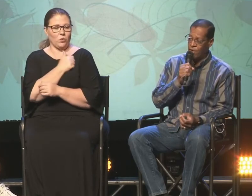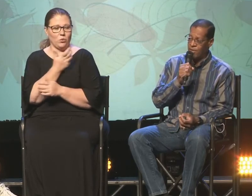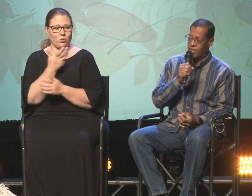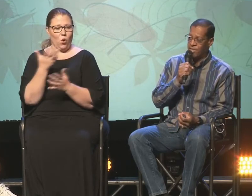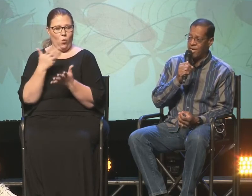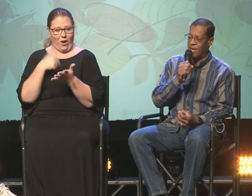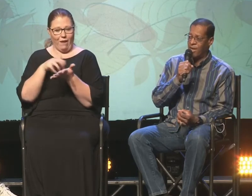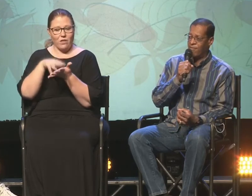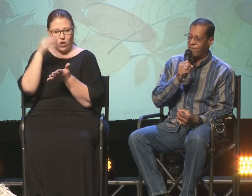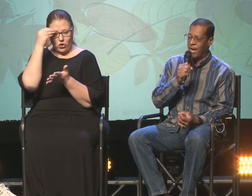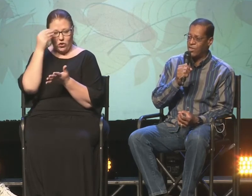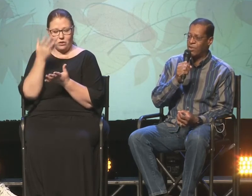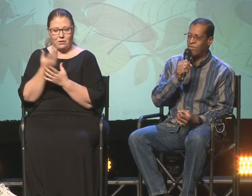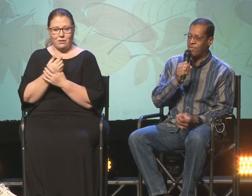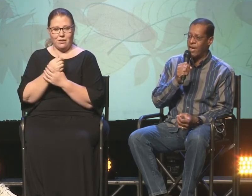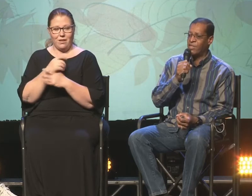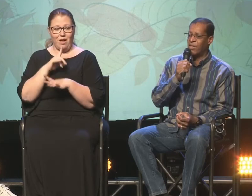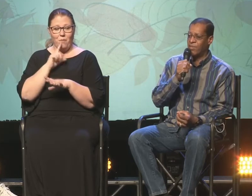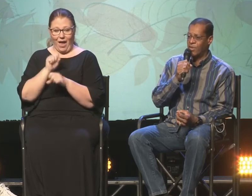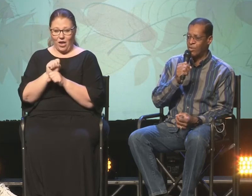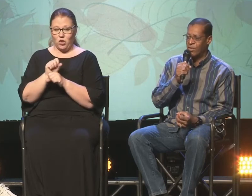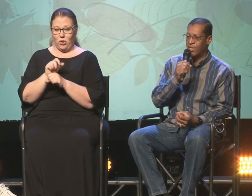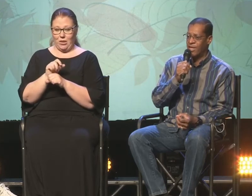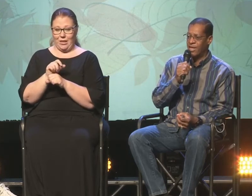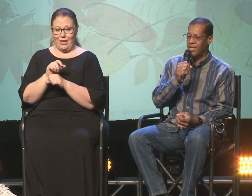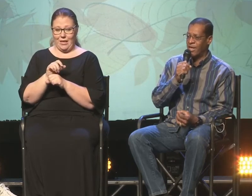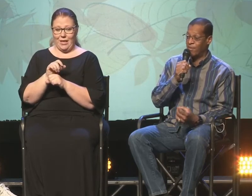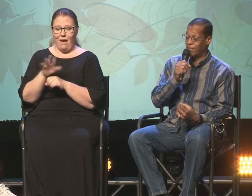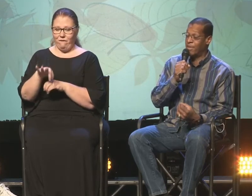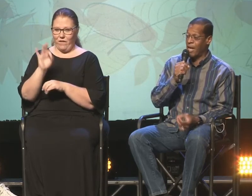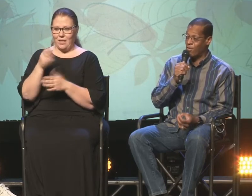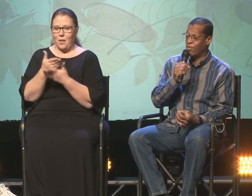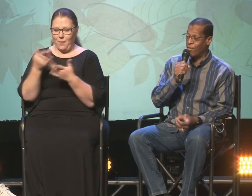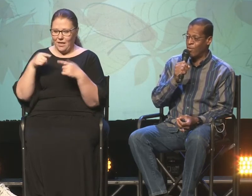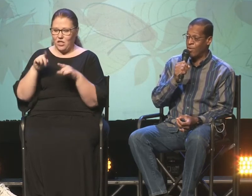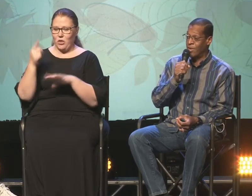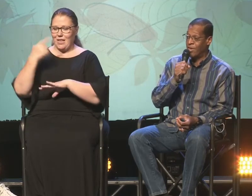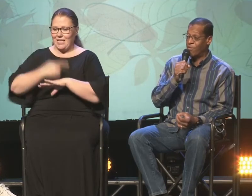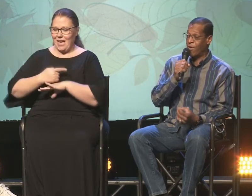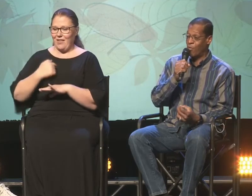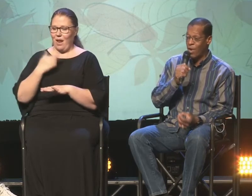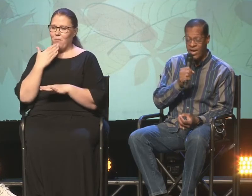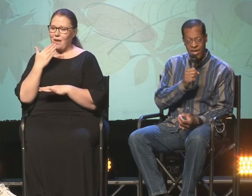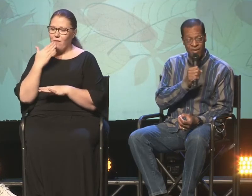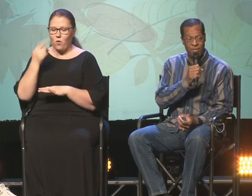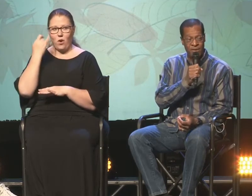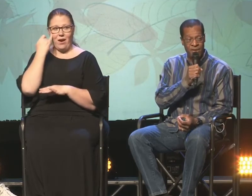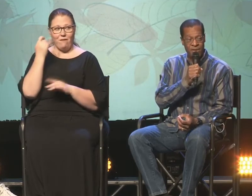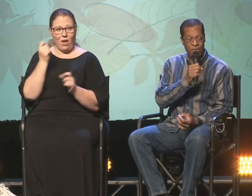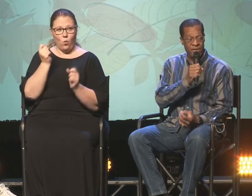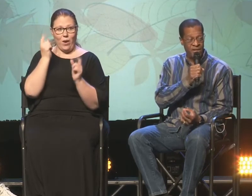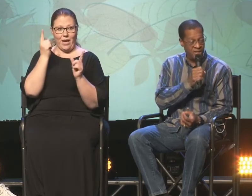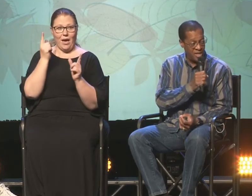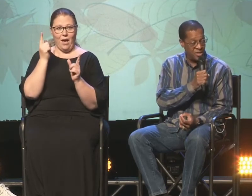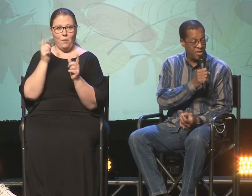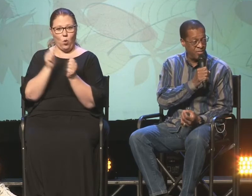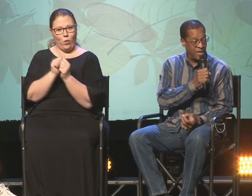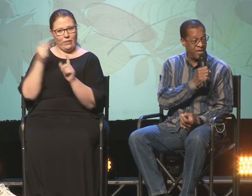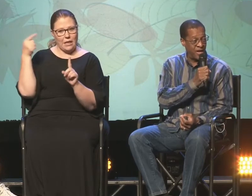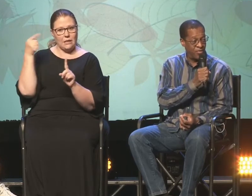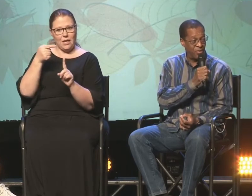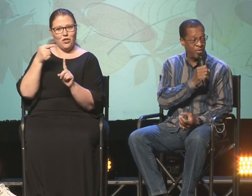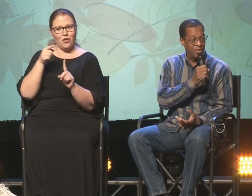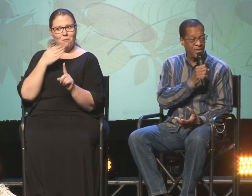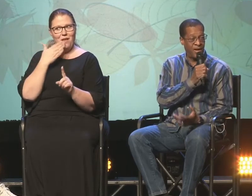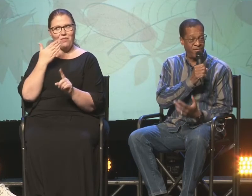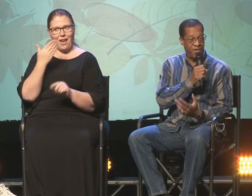learned is that I actually find something during the day that I'm thankful for. If I wake up with the intention of being